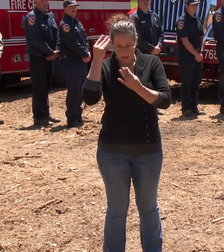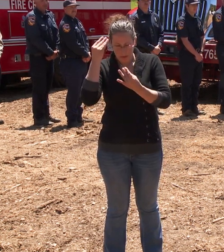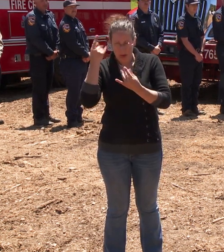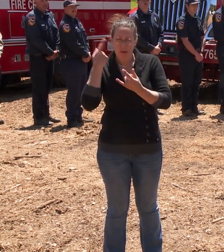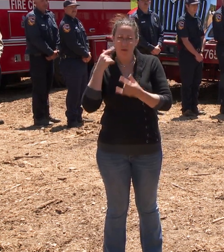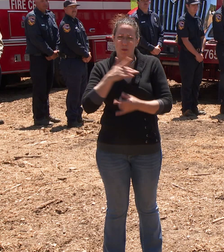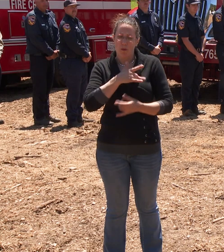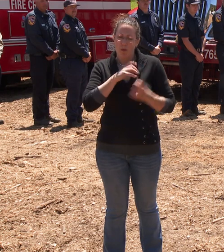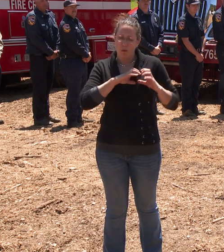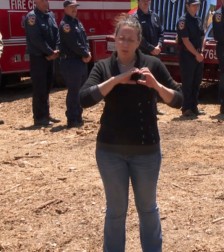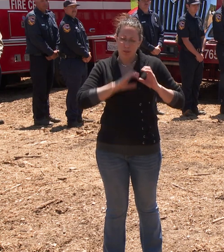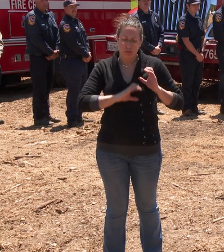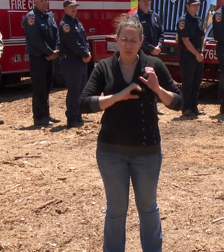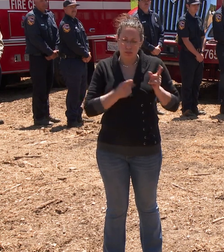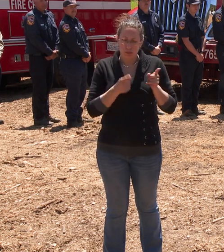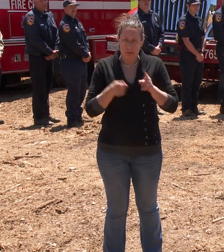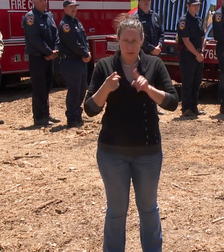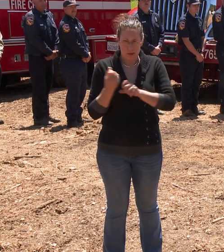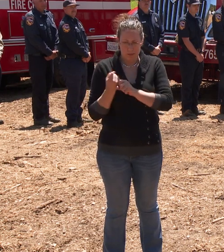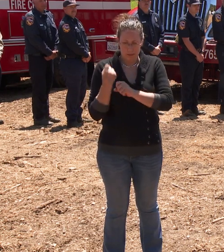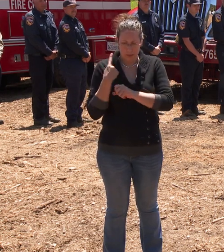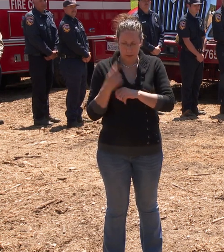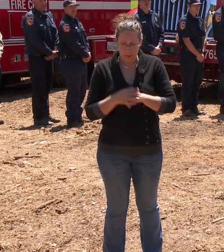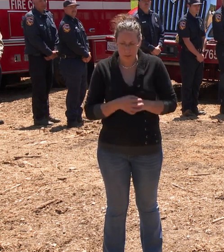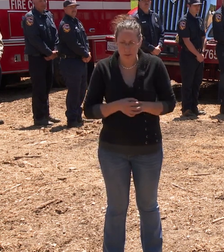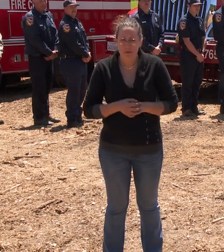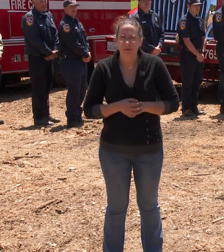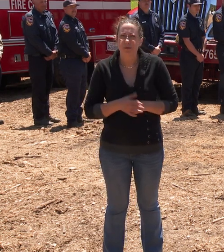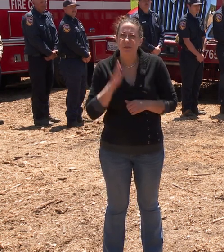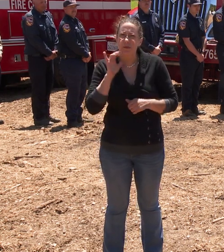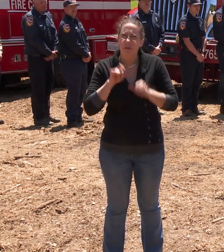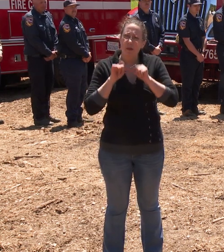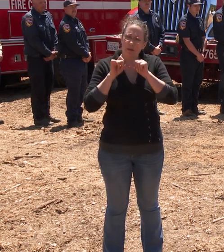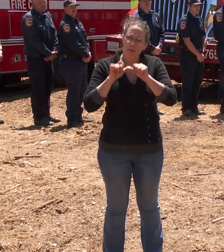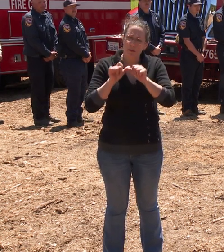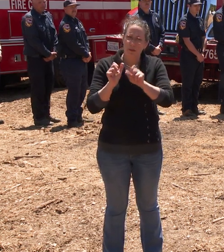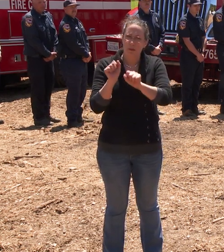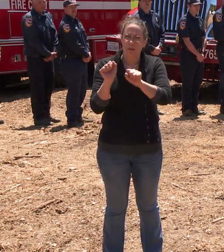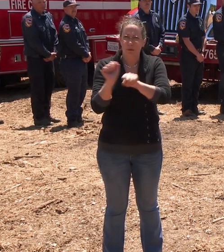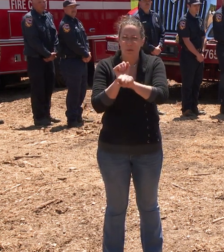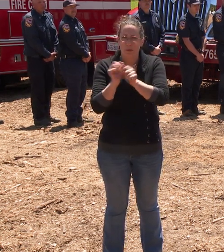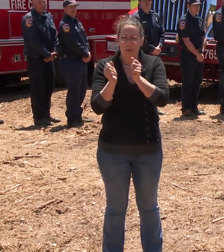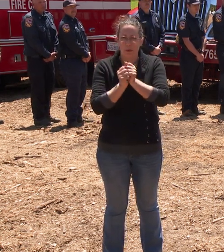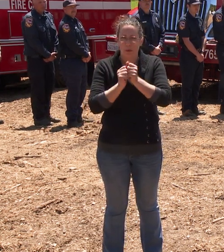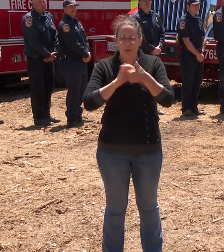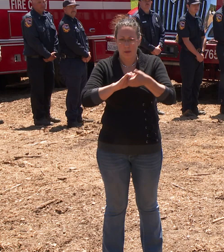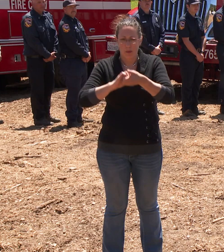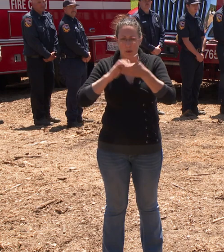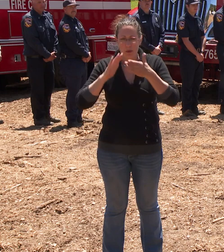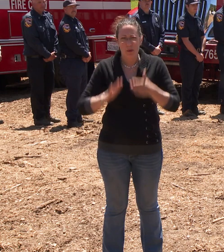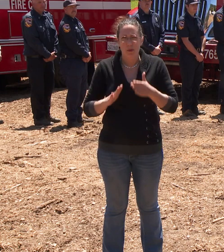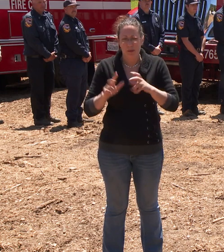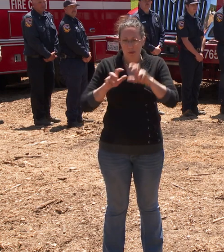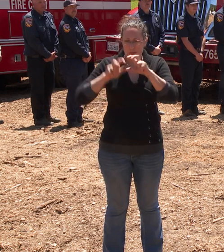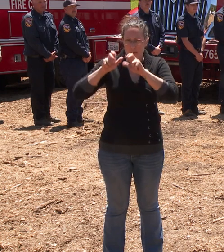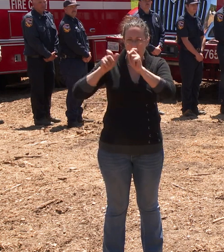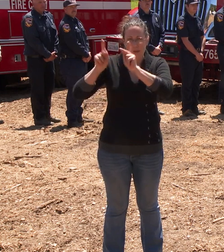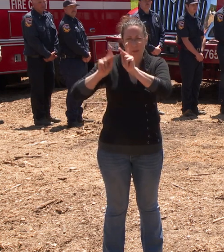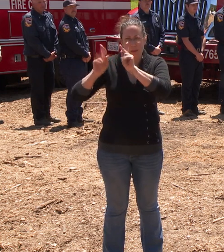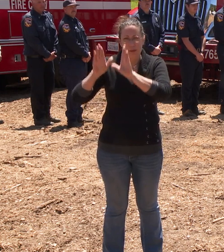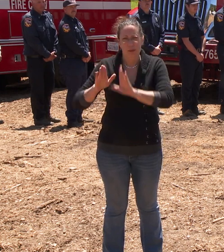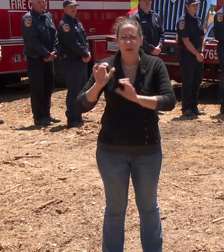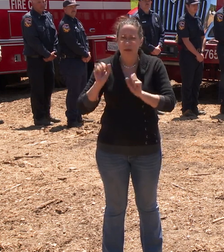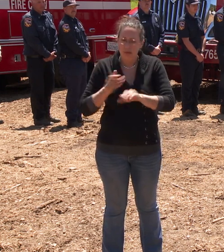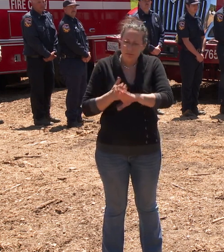events of last year. We continue to work with our interagency partners and our stakeholders in the private industry to improve our